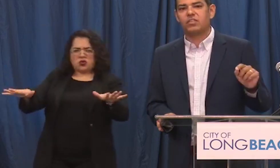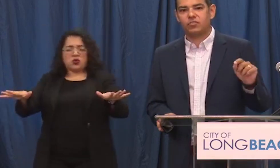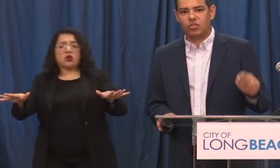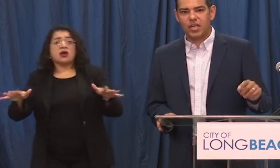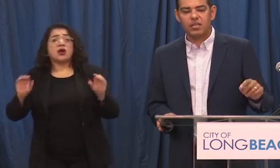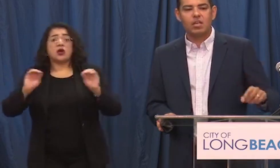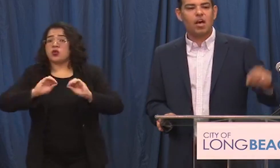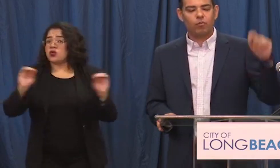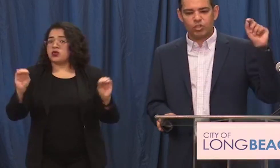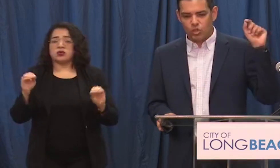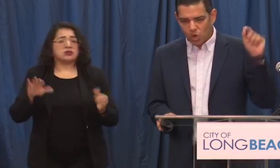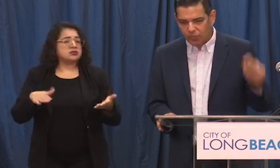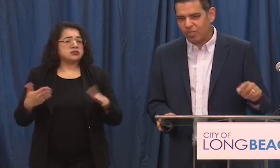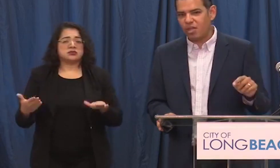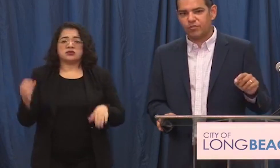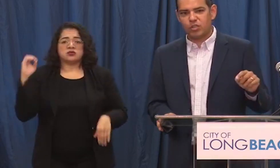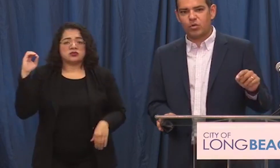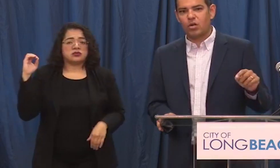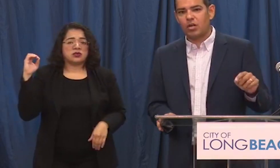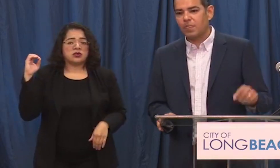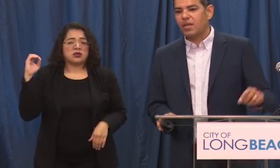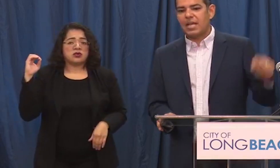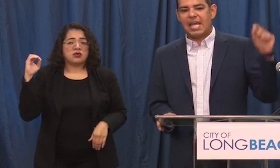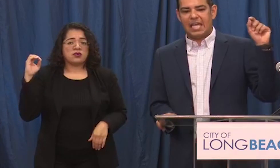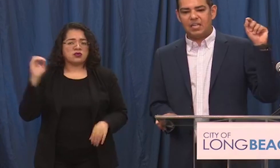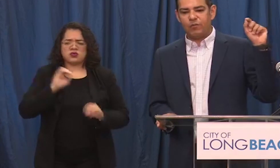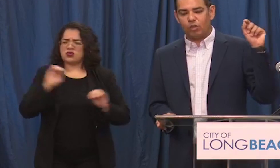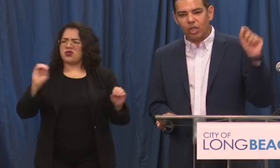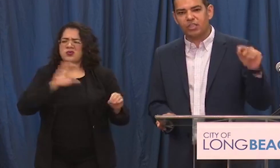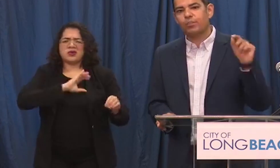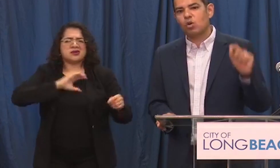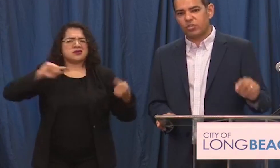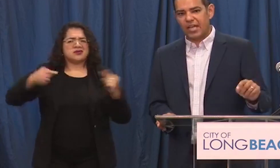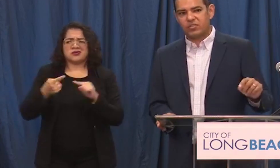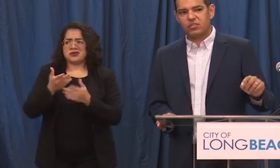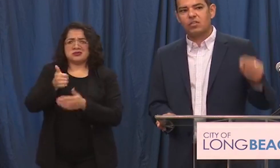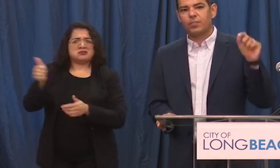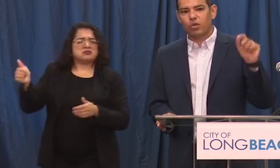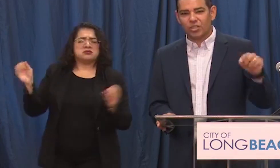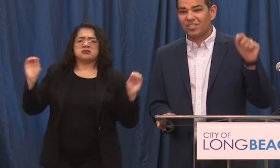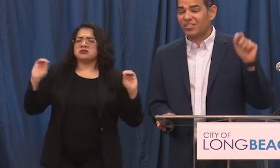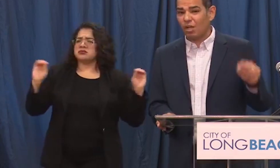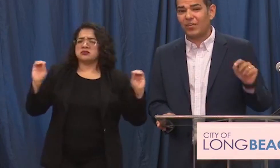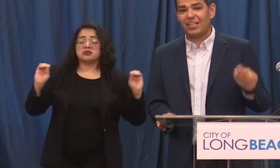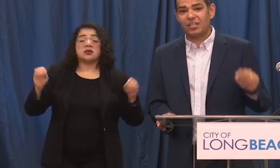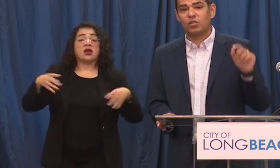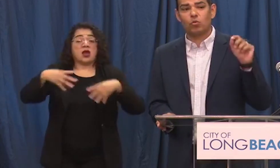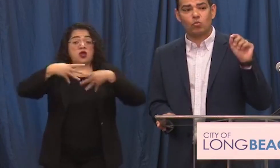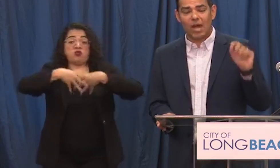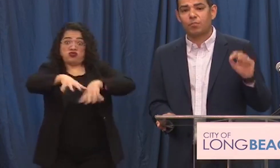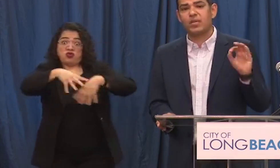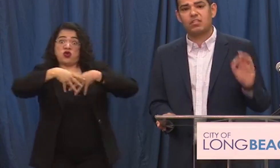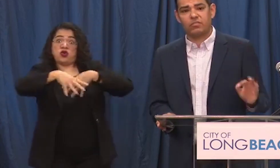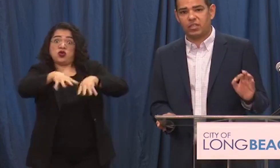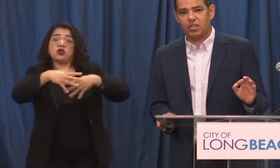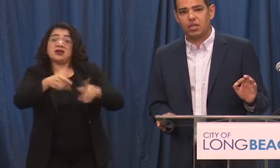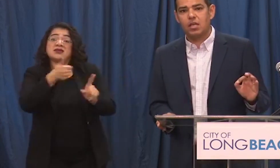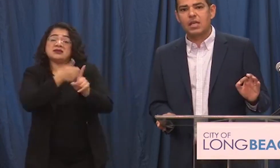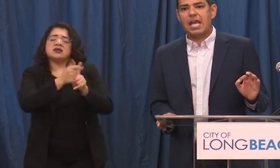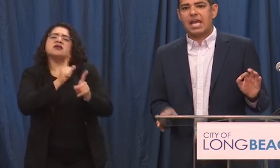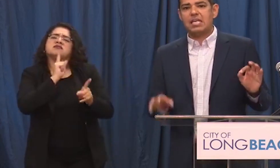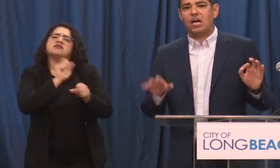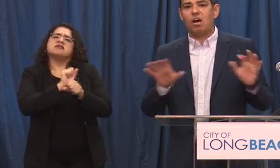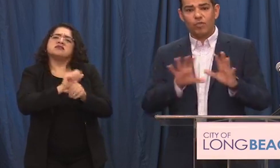lives yesterday of which no police officers were hurt and if you look at the protests the process itself ended rather peacefully